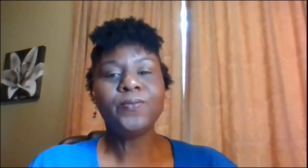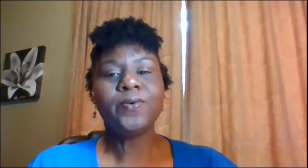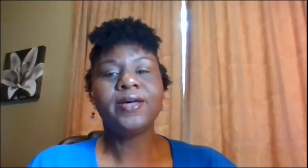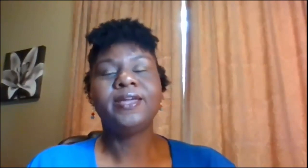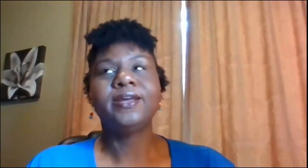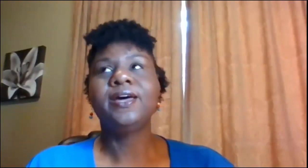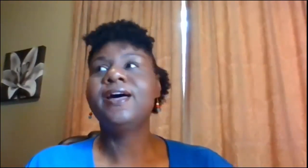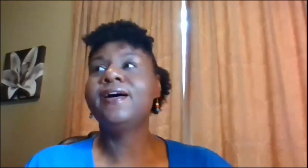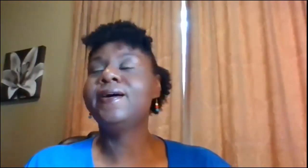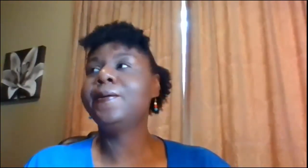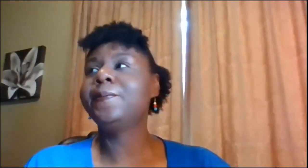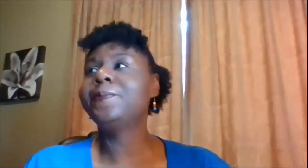one um